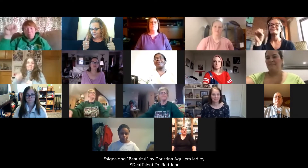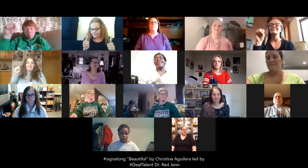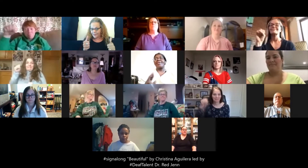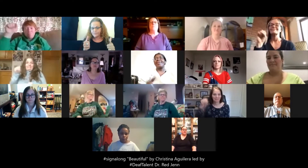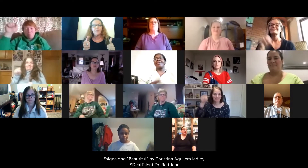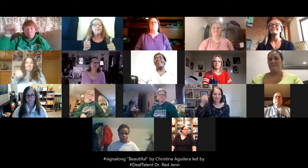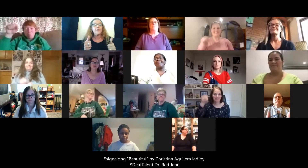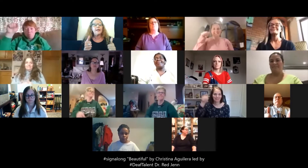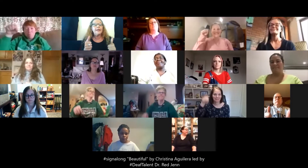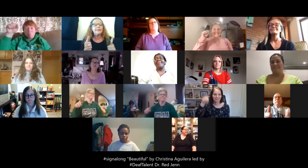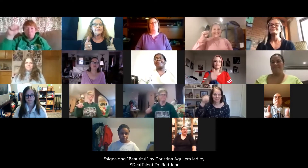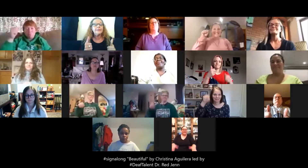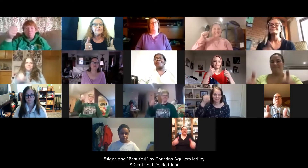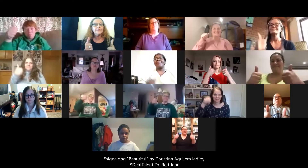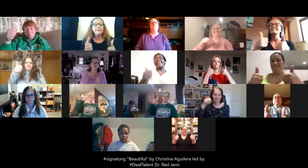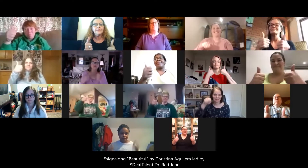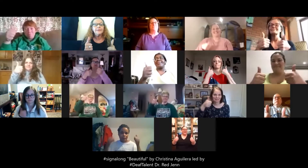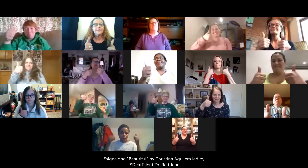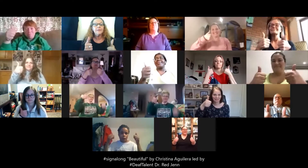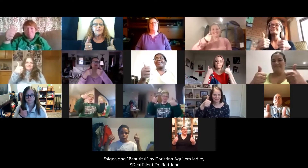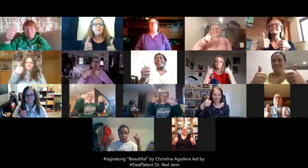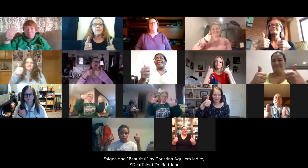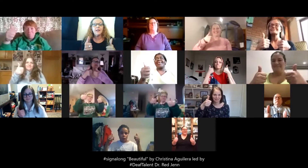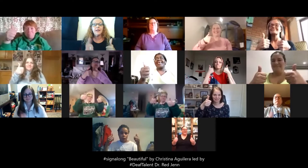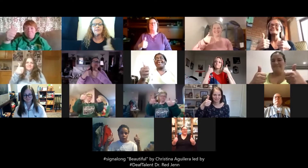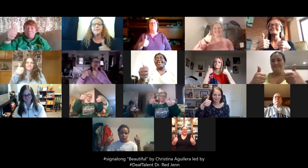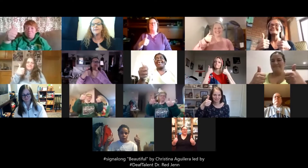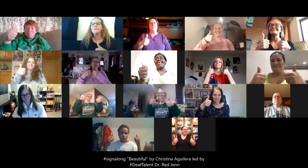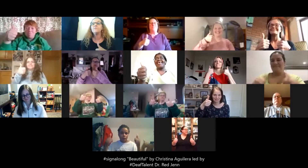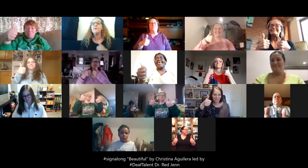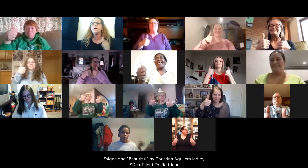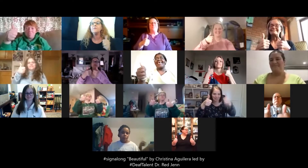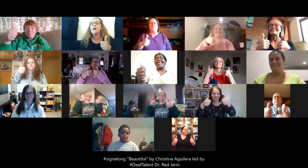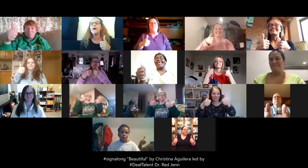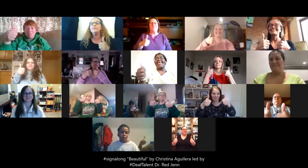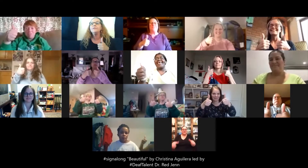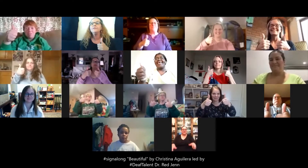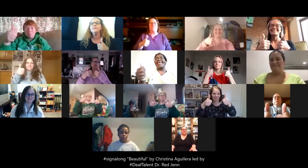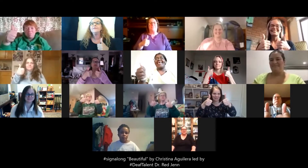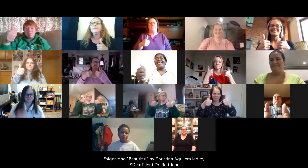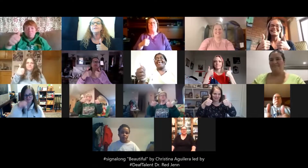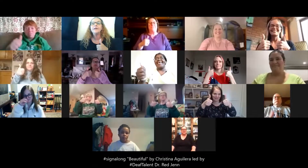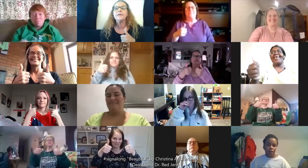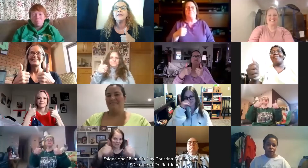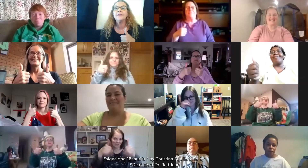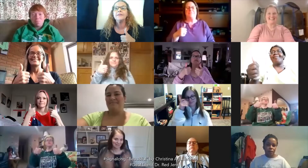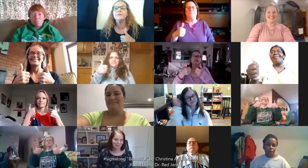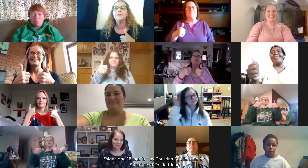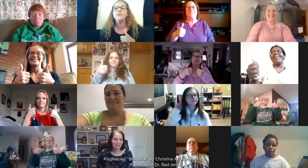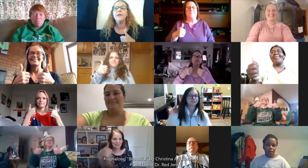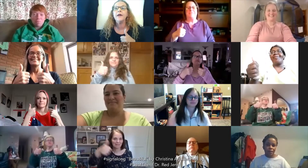Thumbs up for readiness. Thumbs up for readiness. That's what I'm talking about. All right. me get this YouTube thing.